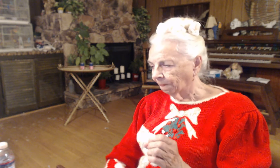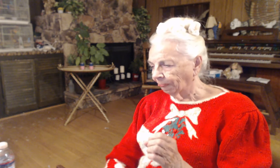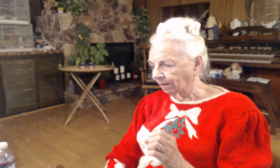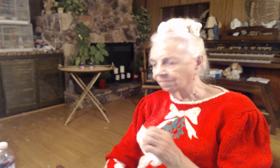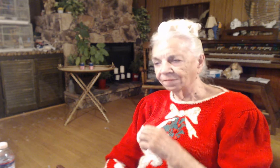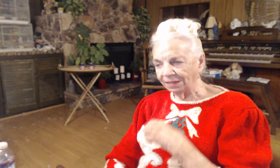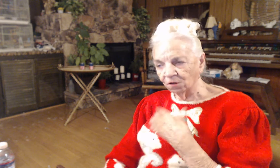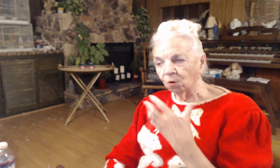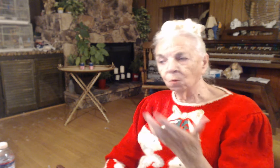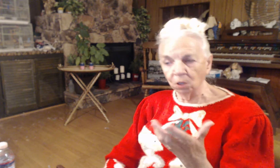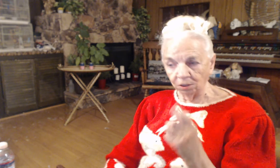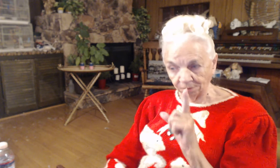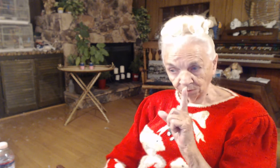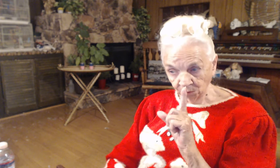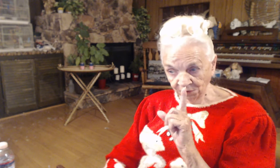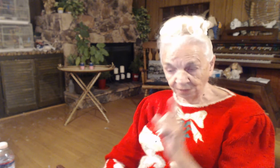In the whole world, one temple.